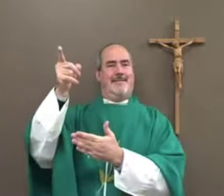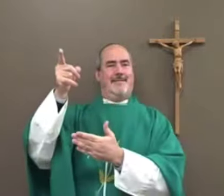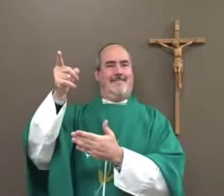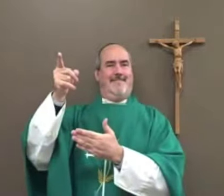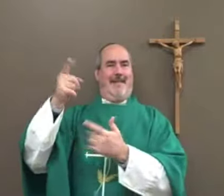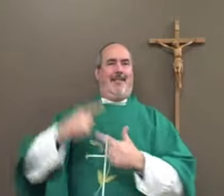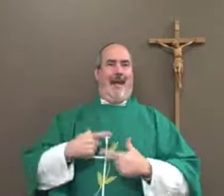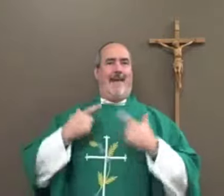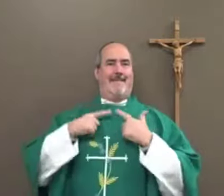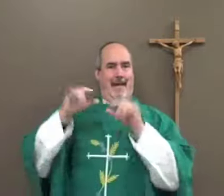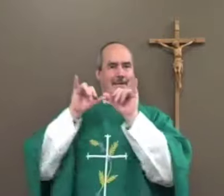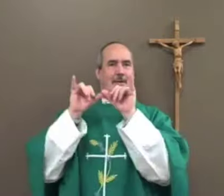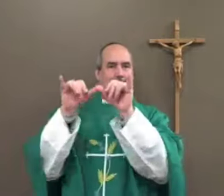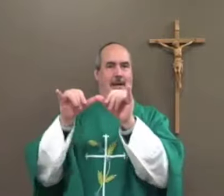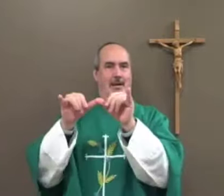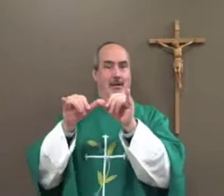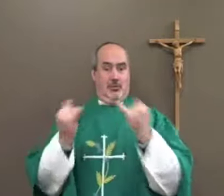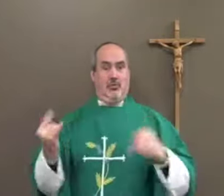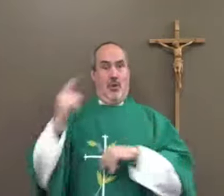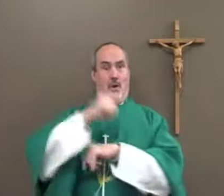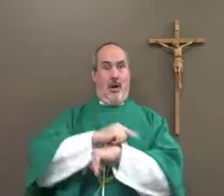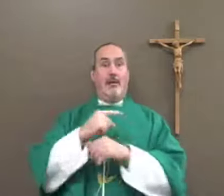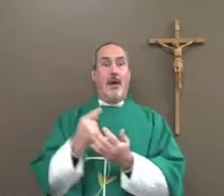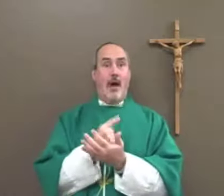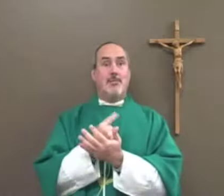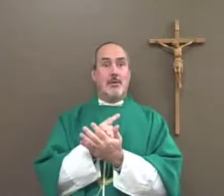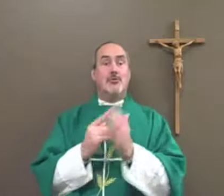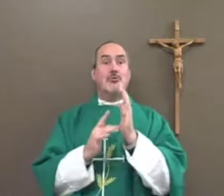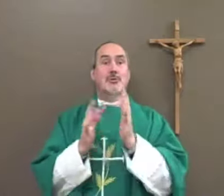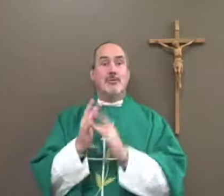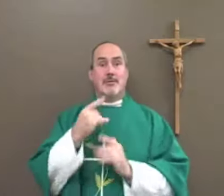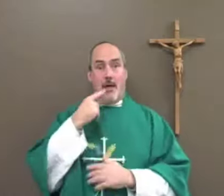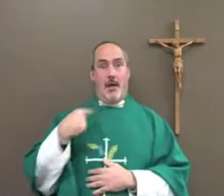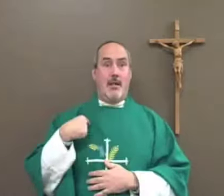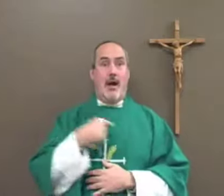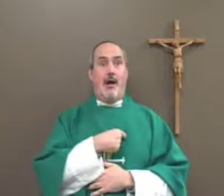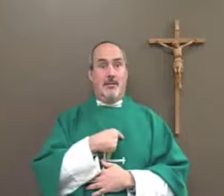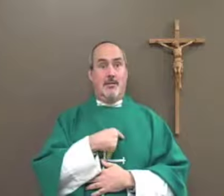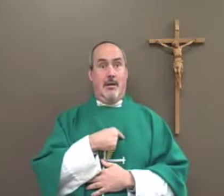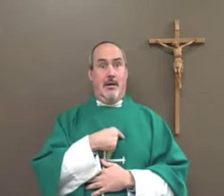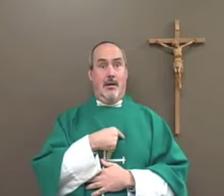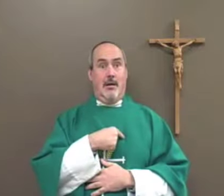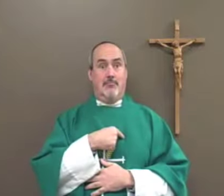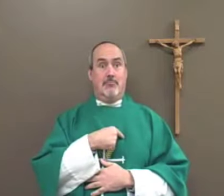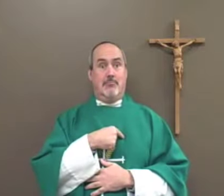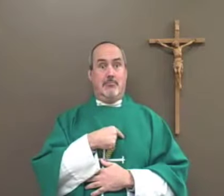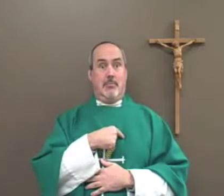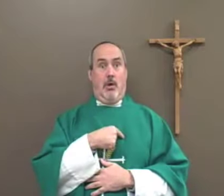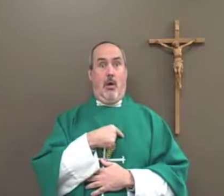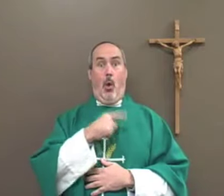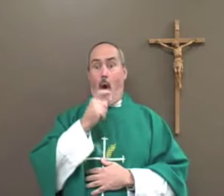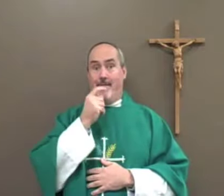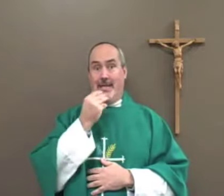so that it can help us get to there and live forever with God. Jesus tells us this,